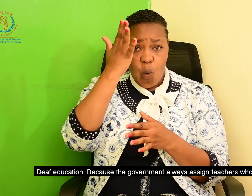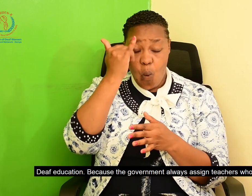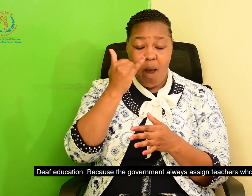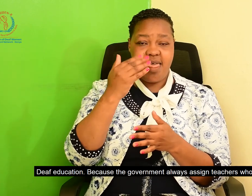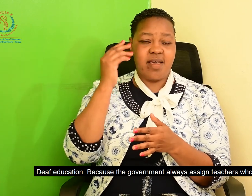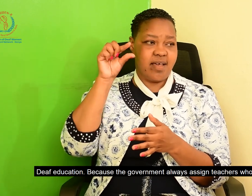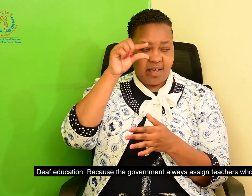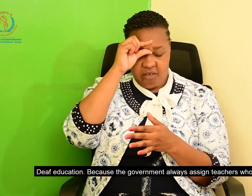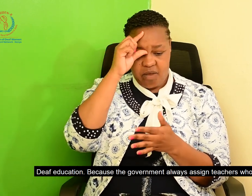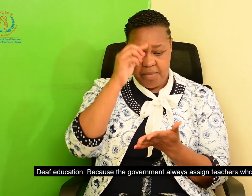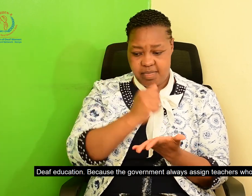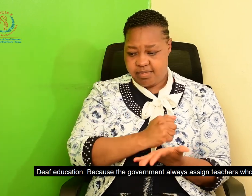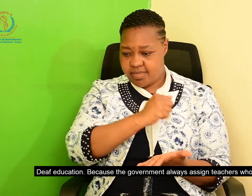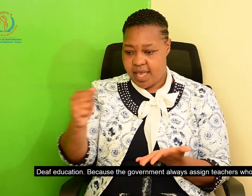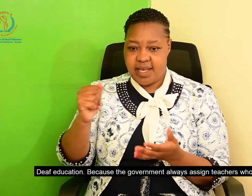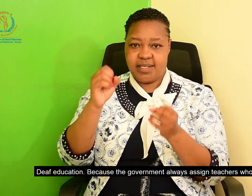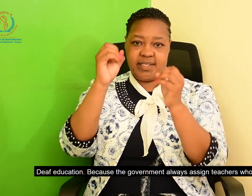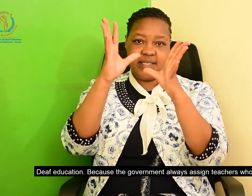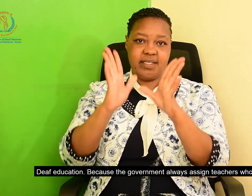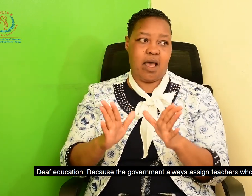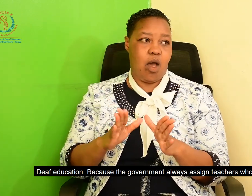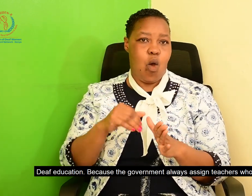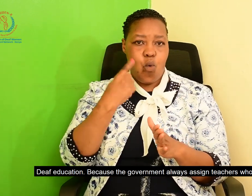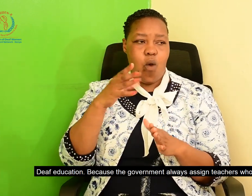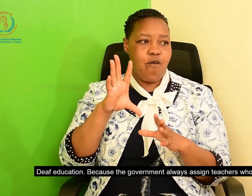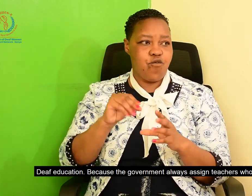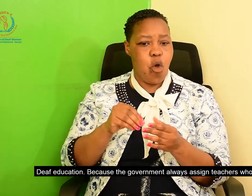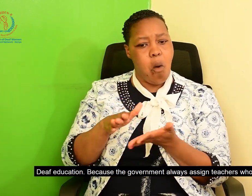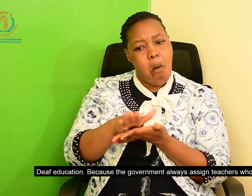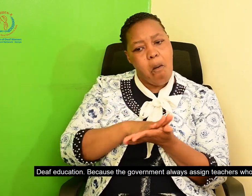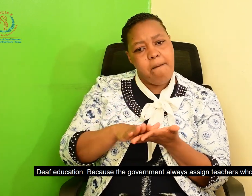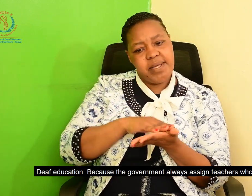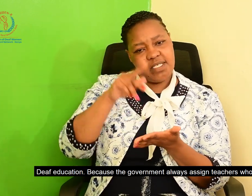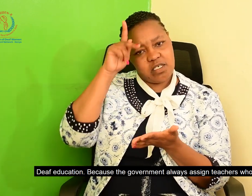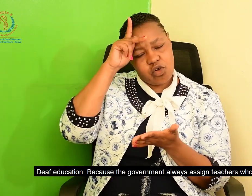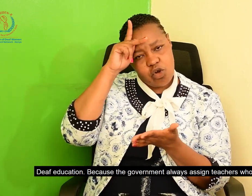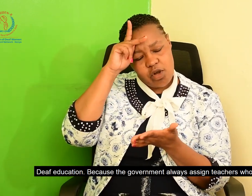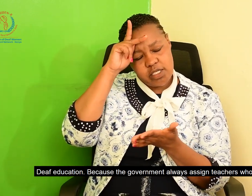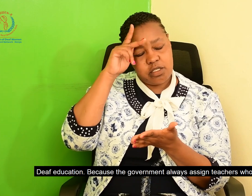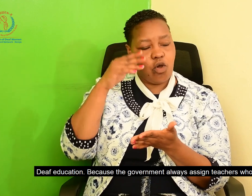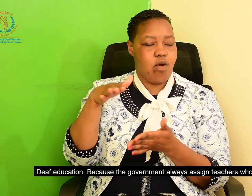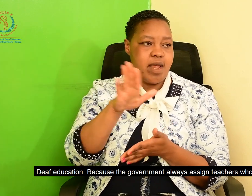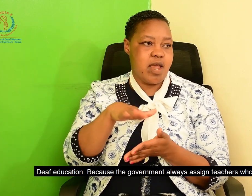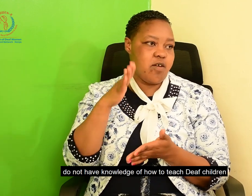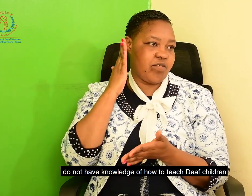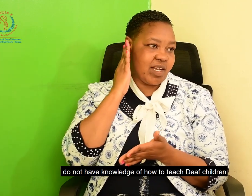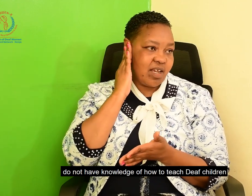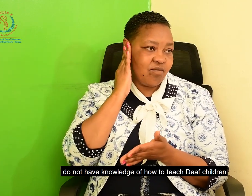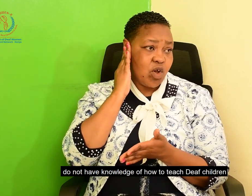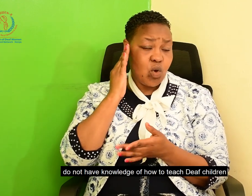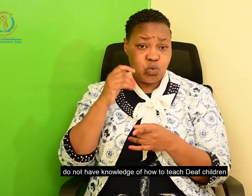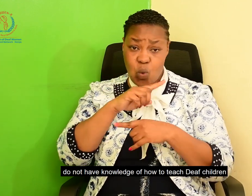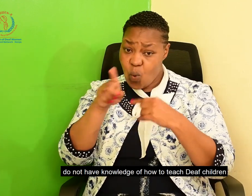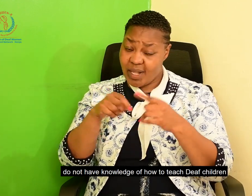education because the government always assign teachers who do not have